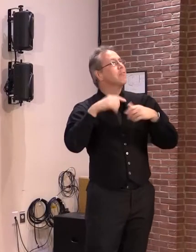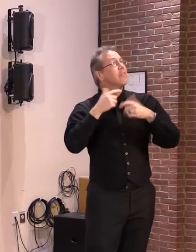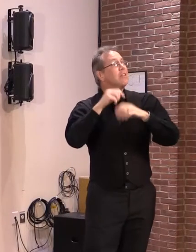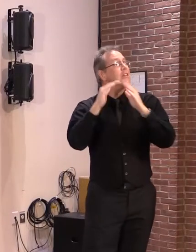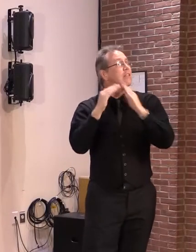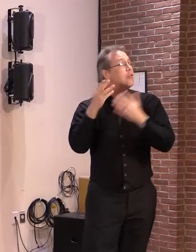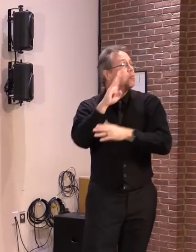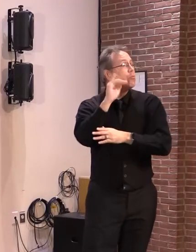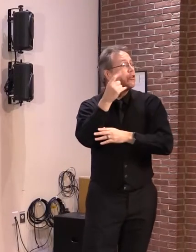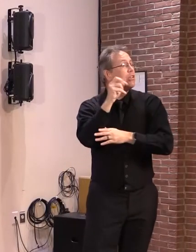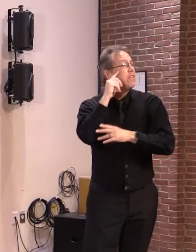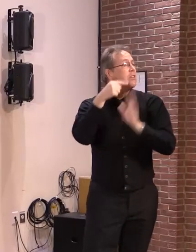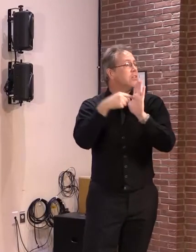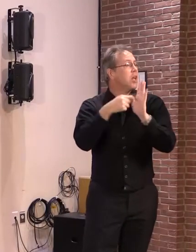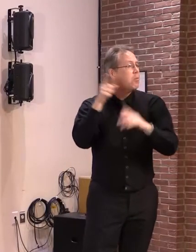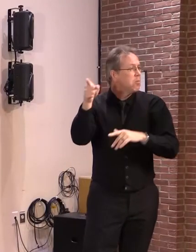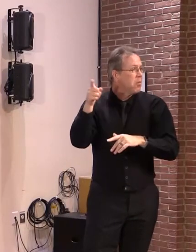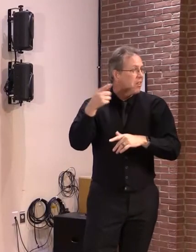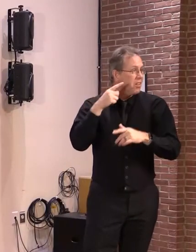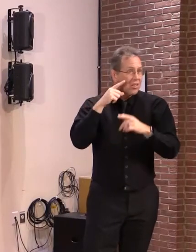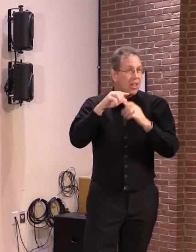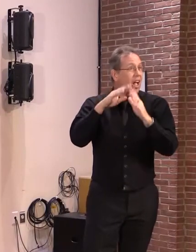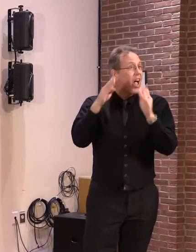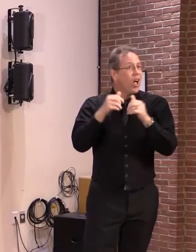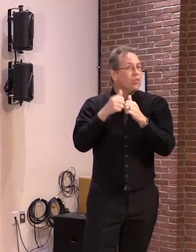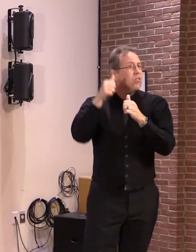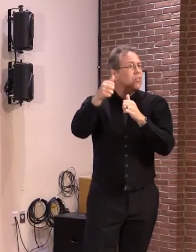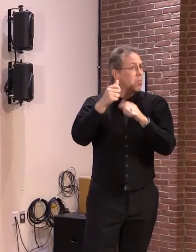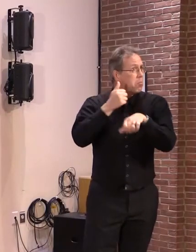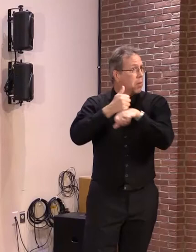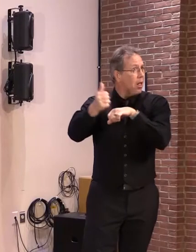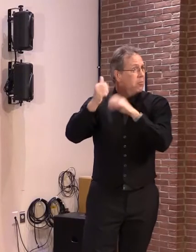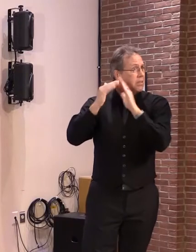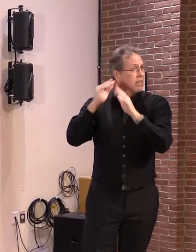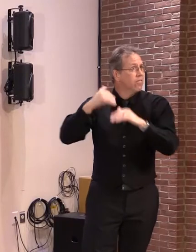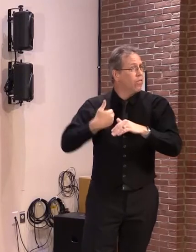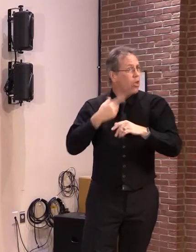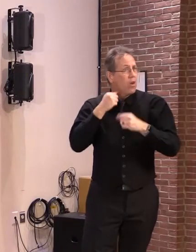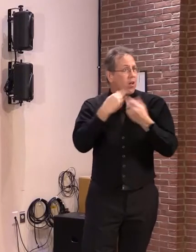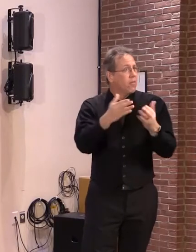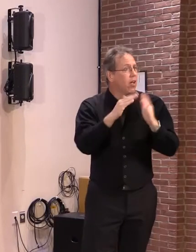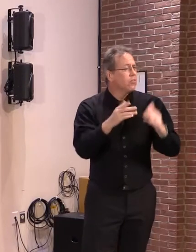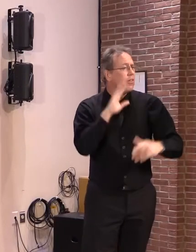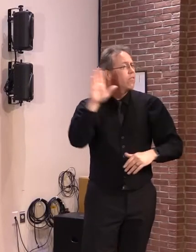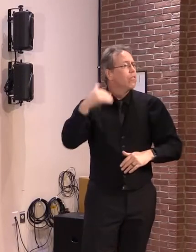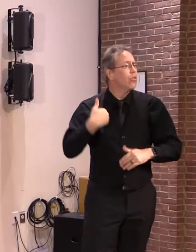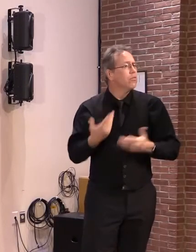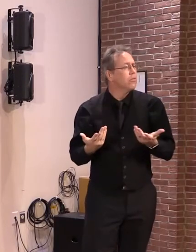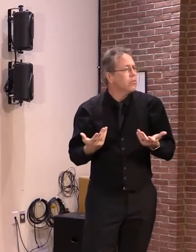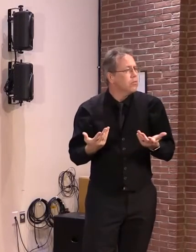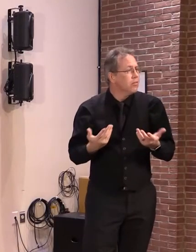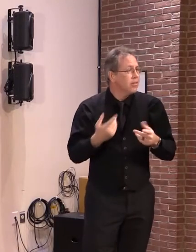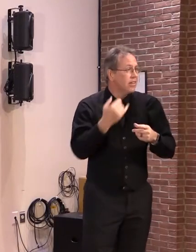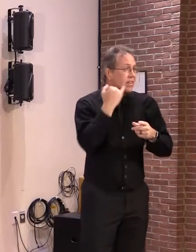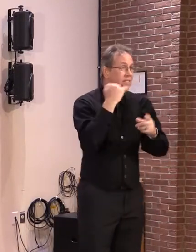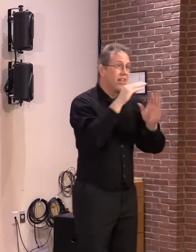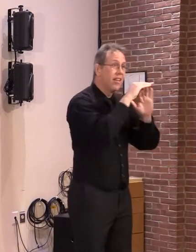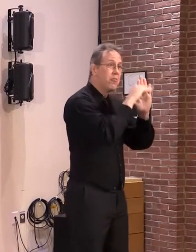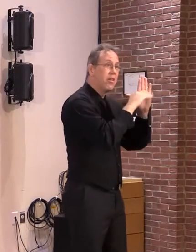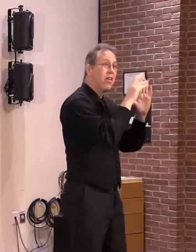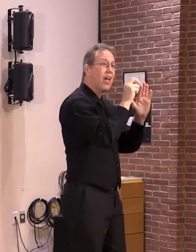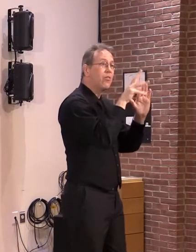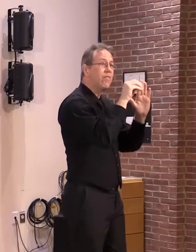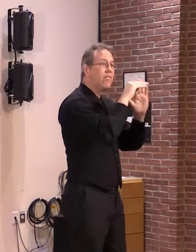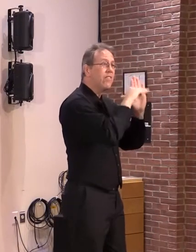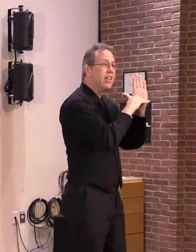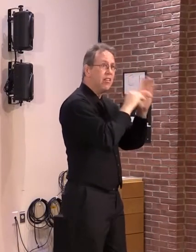our current housing crisis. And this governance reform of Act 250 would threaten Burlington's character by taking